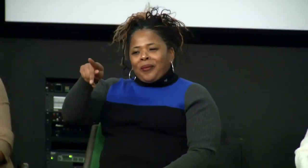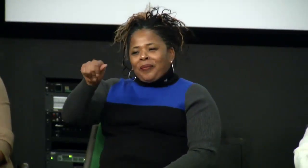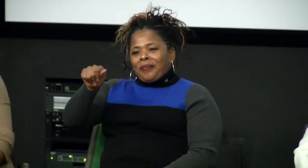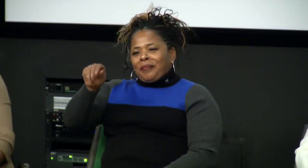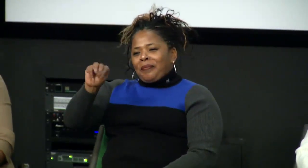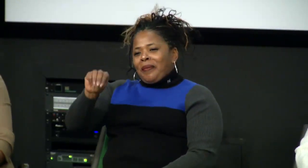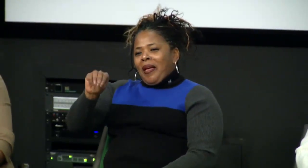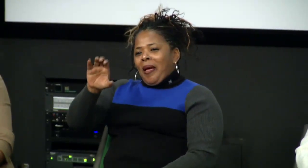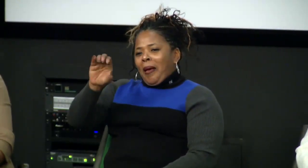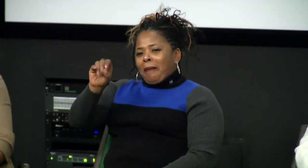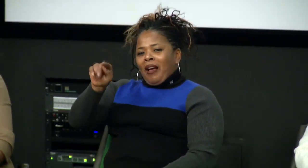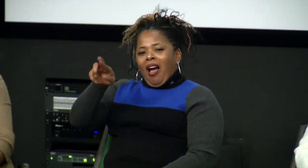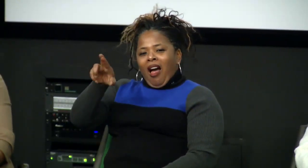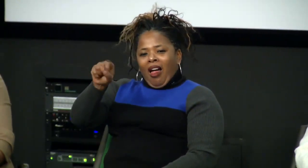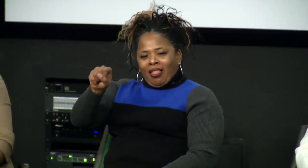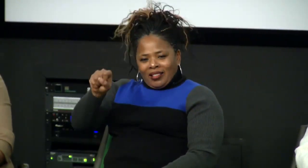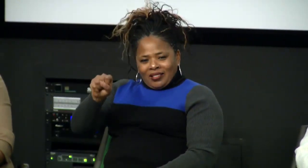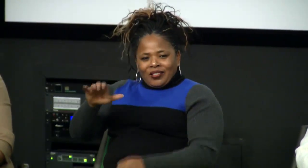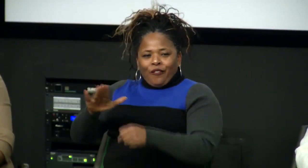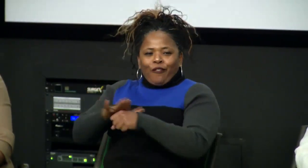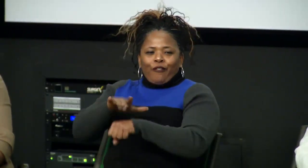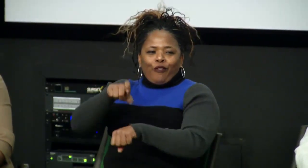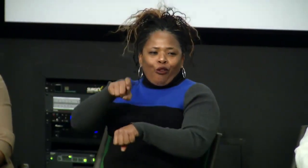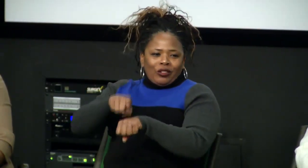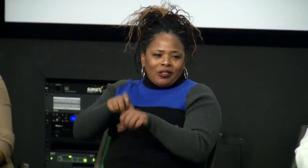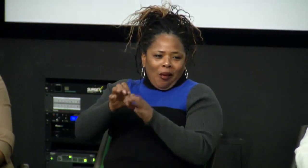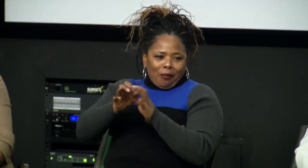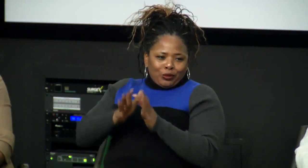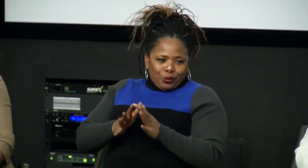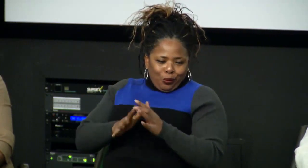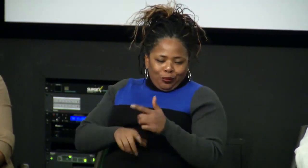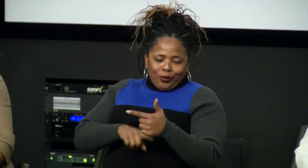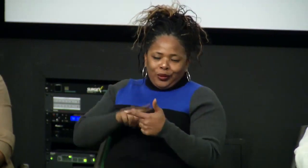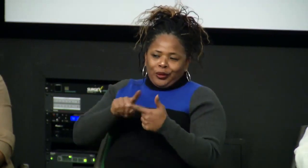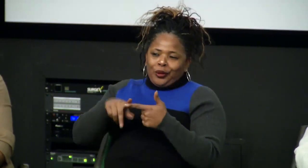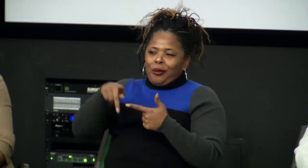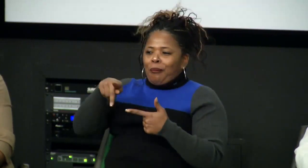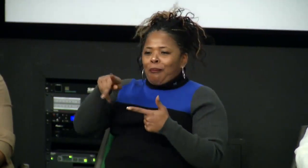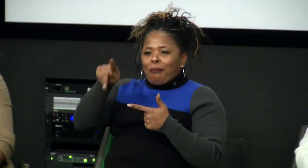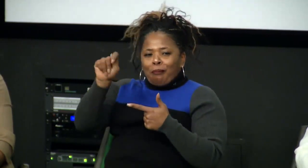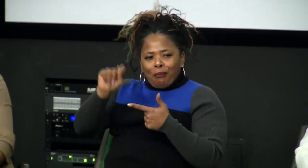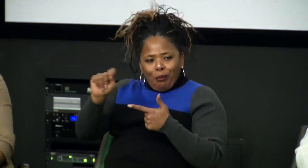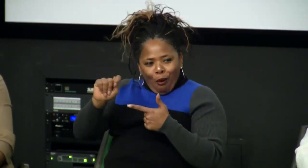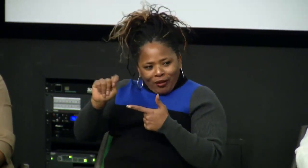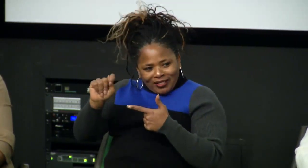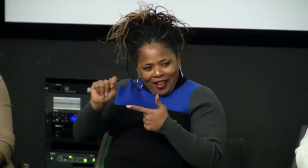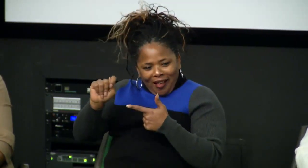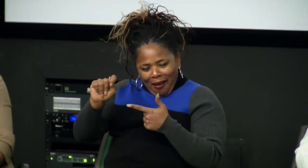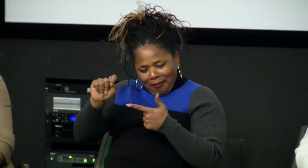Hello. I'm Pam Collins. I'm a full-time interpreter, and I work